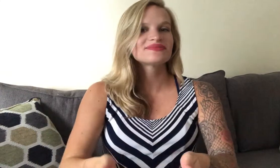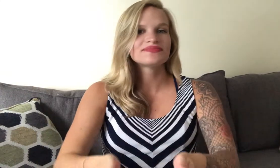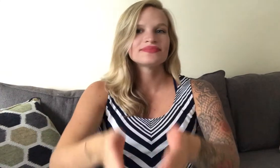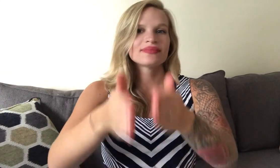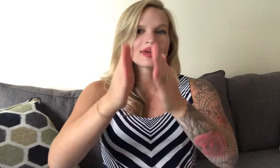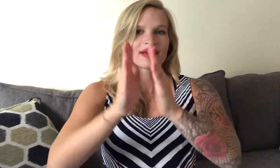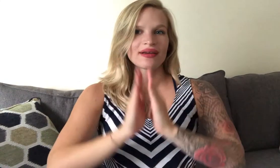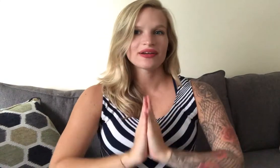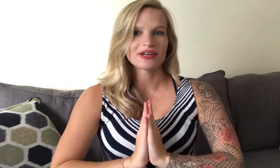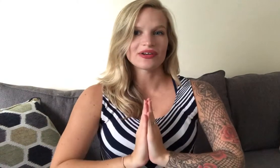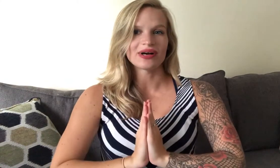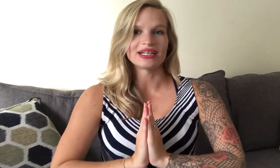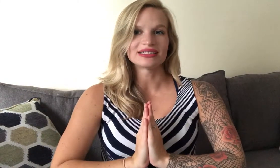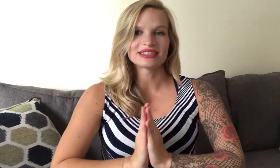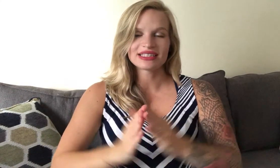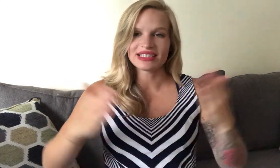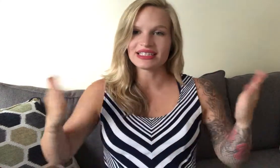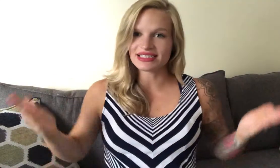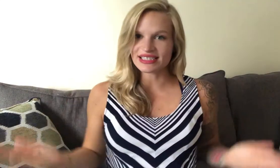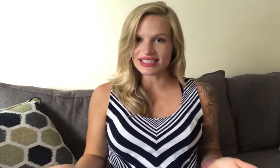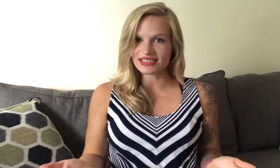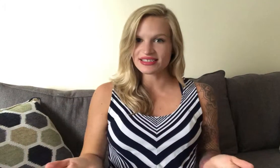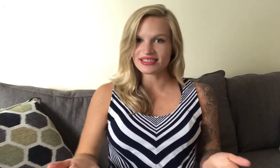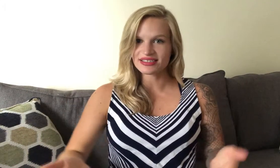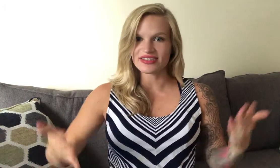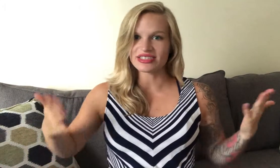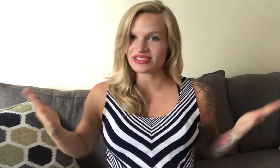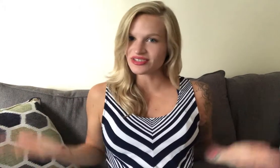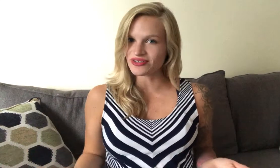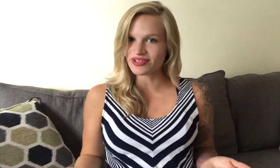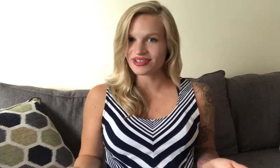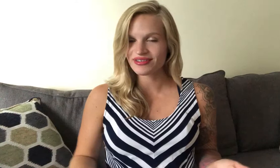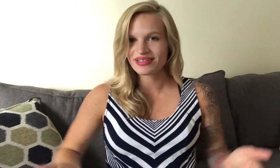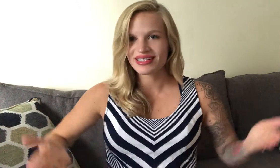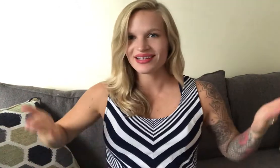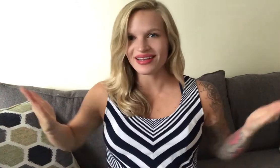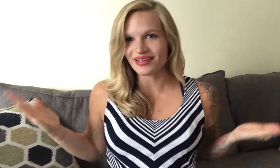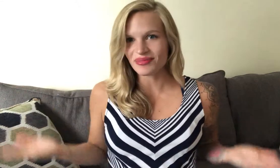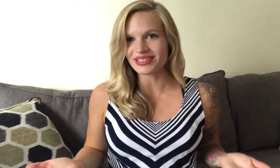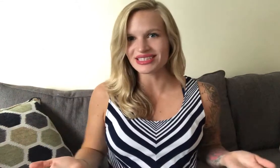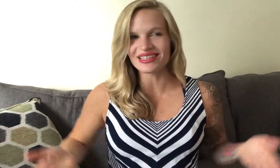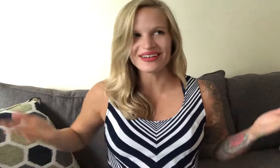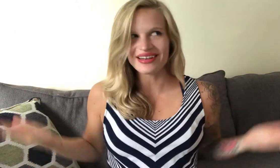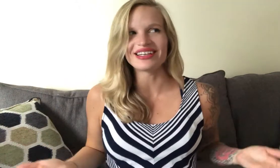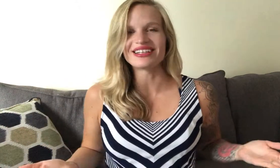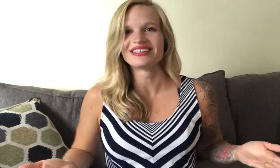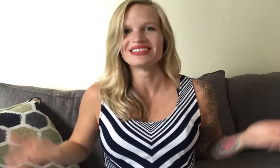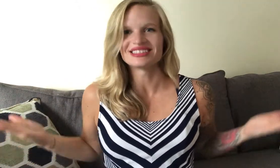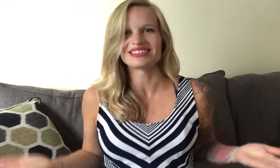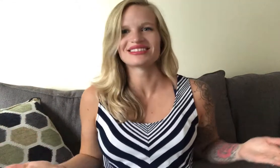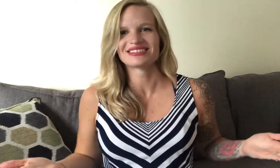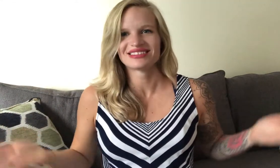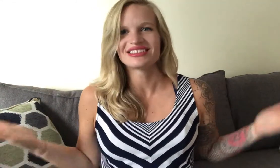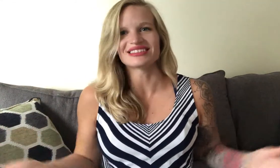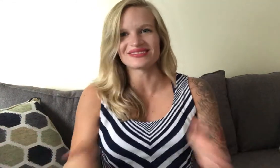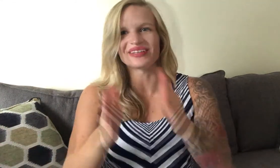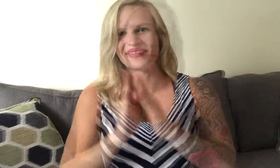request is this so I just showed like present like right here this is this is what it